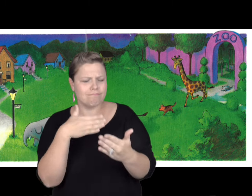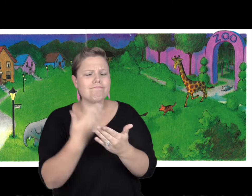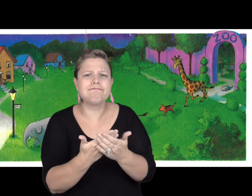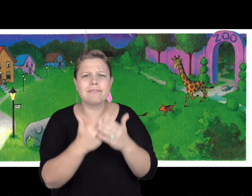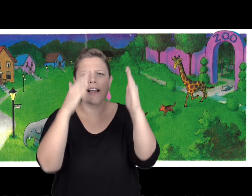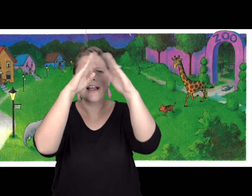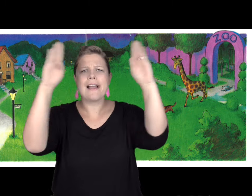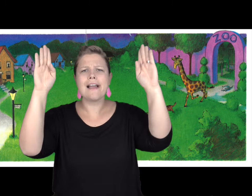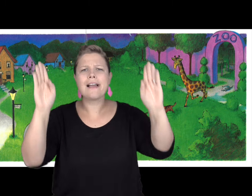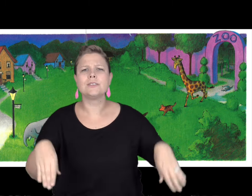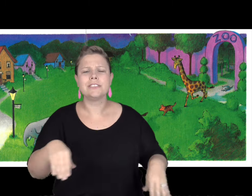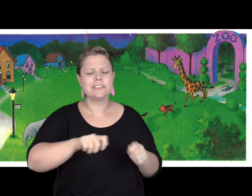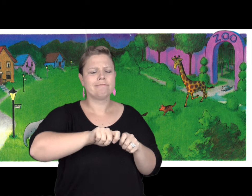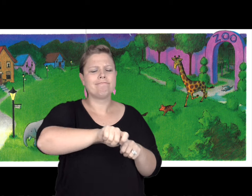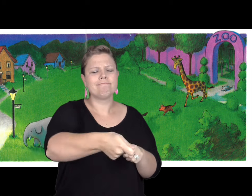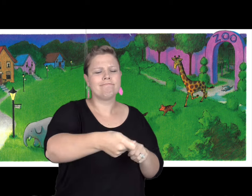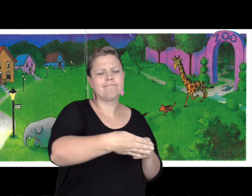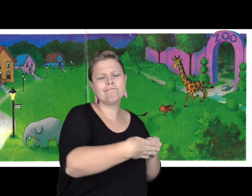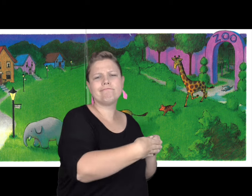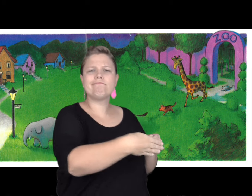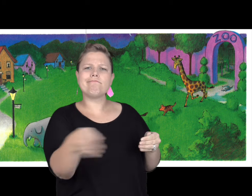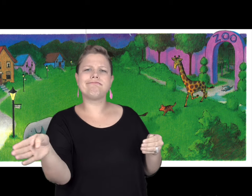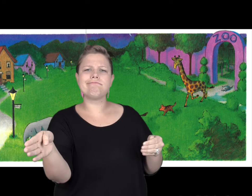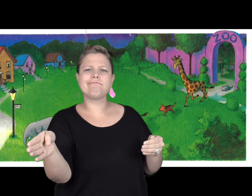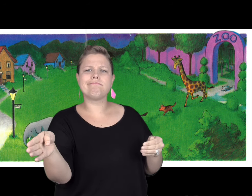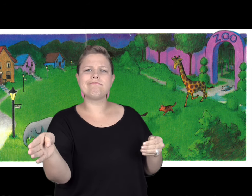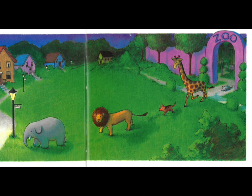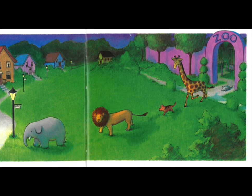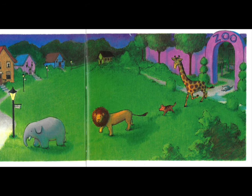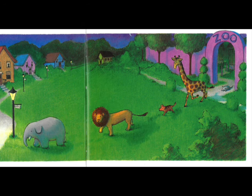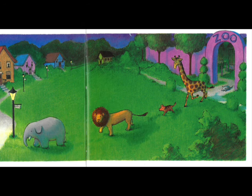The zookeeper got to his house. Unlocked his door.